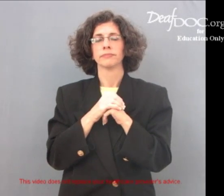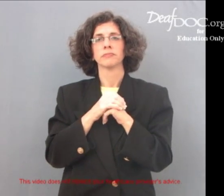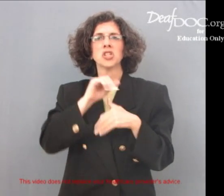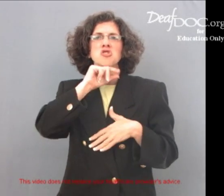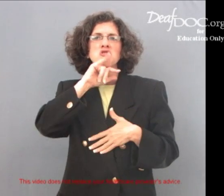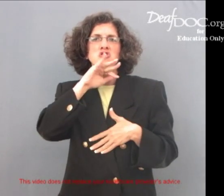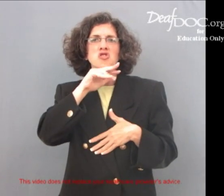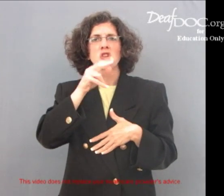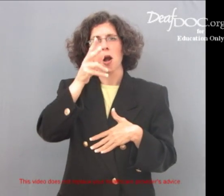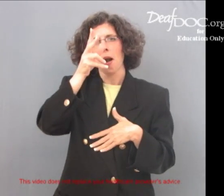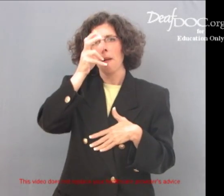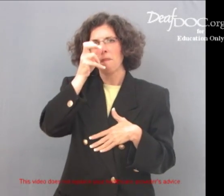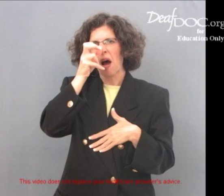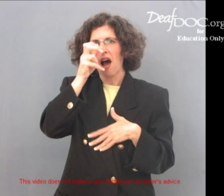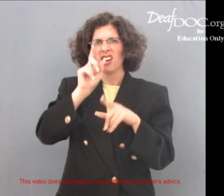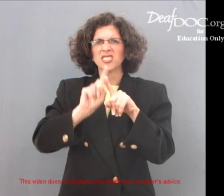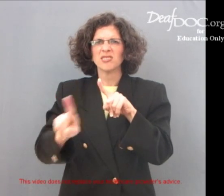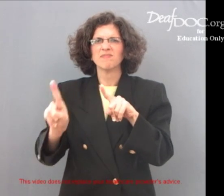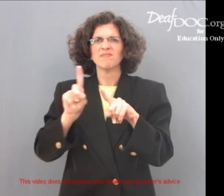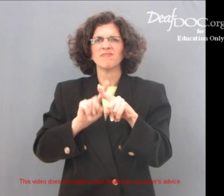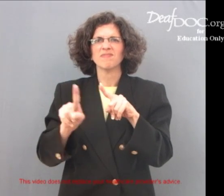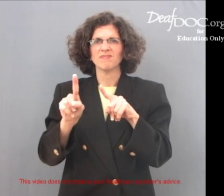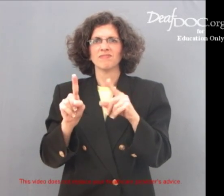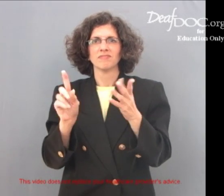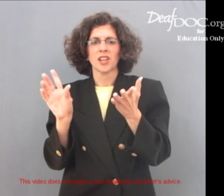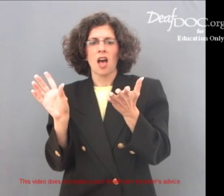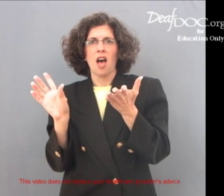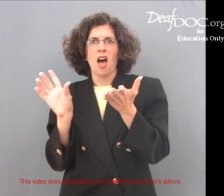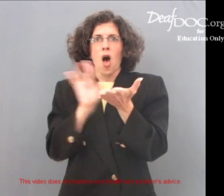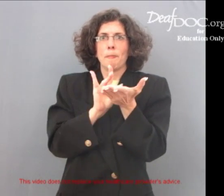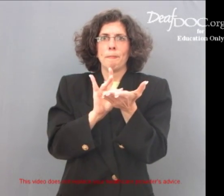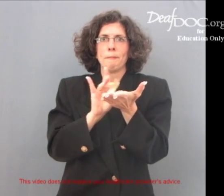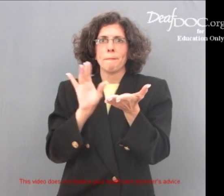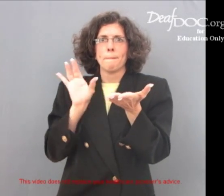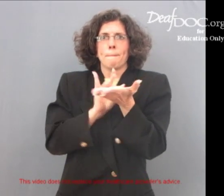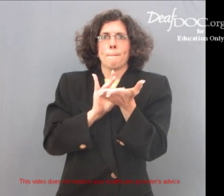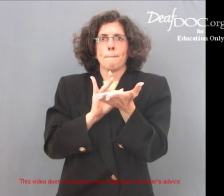By trapping dirt and bugs, for example,